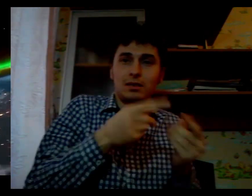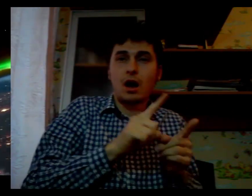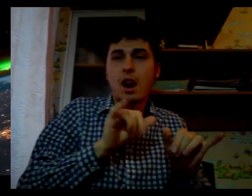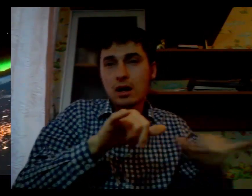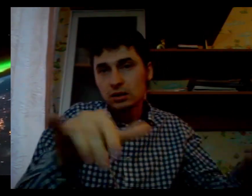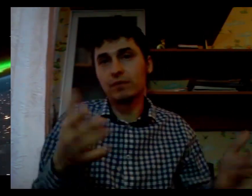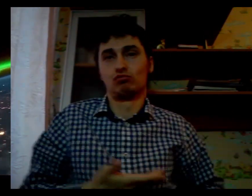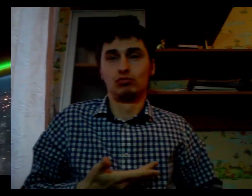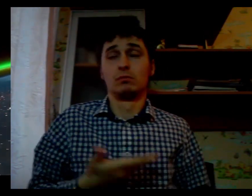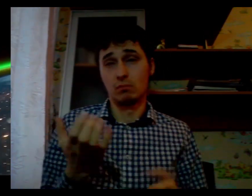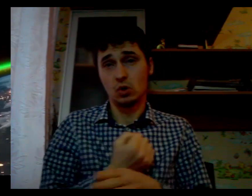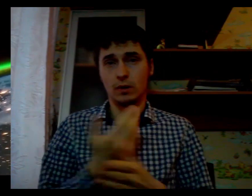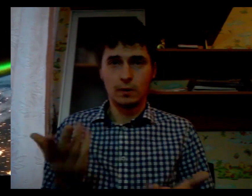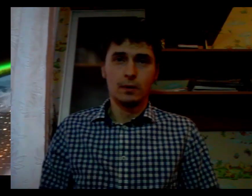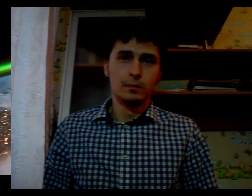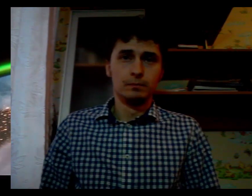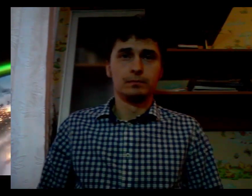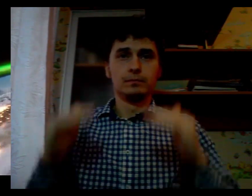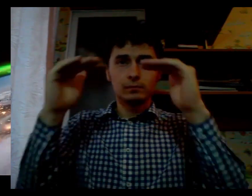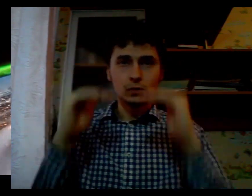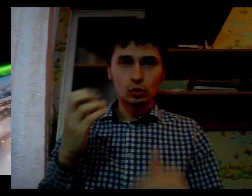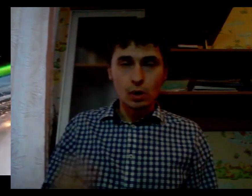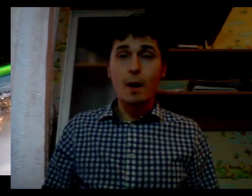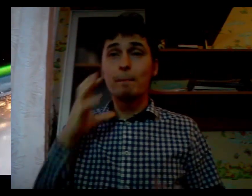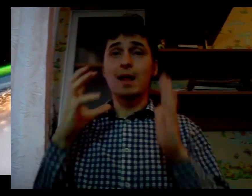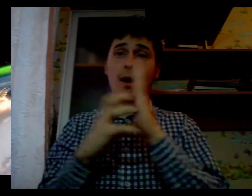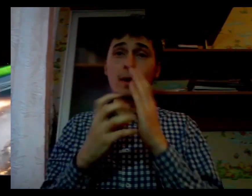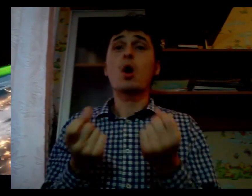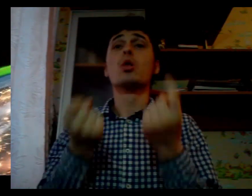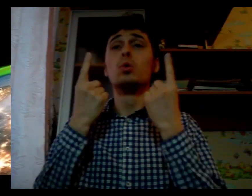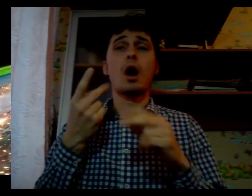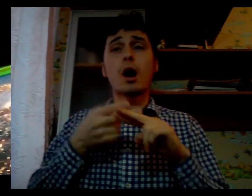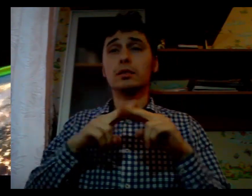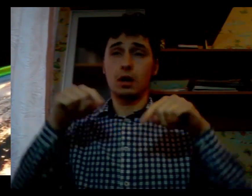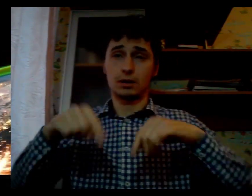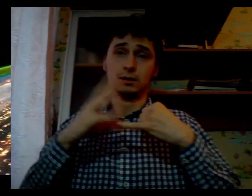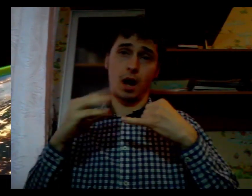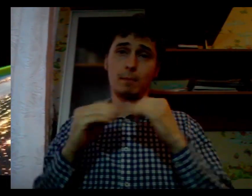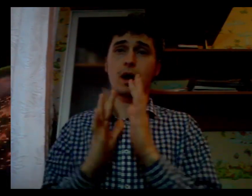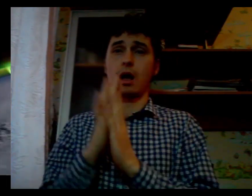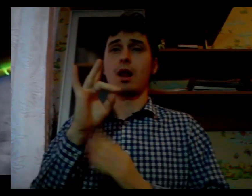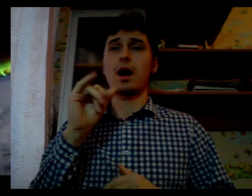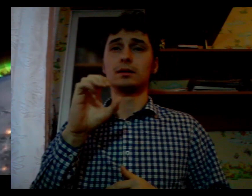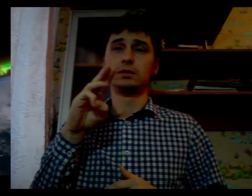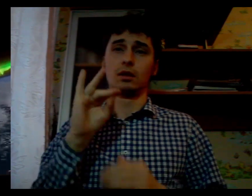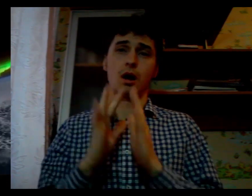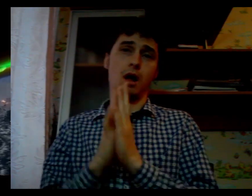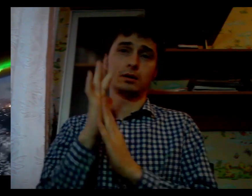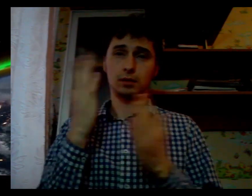Realizing this goal will require an intrapreneurial spirit, an a new generation of scientists and a...